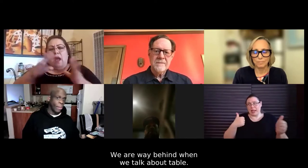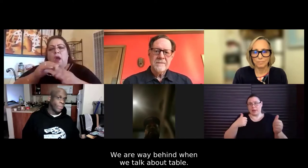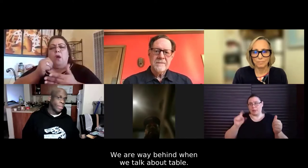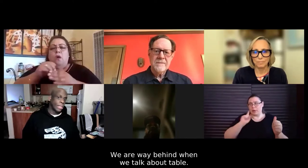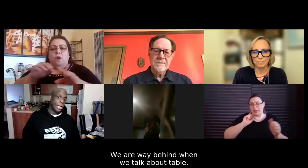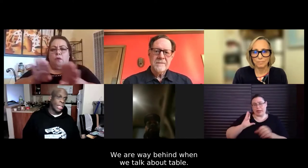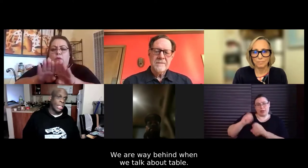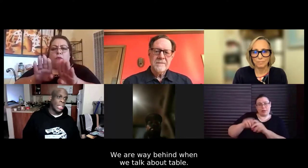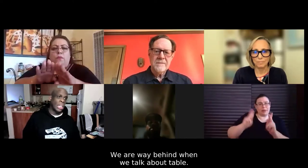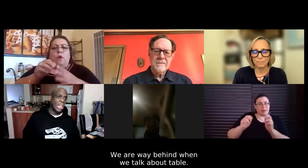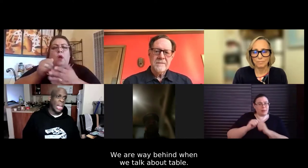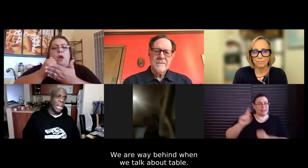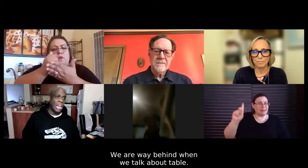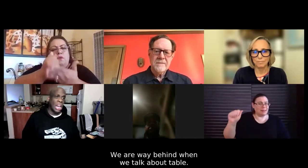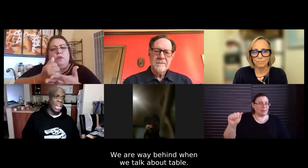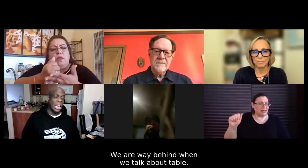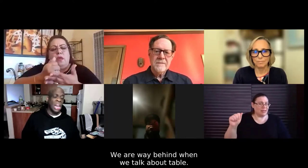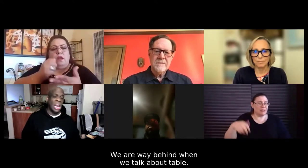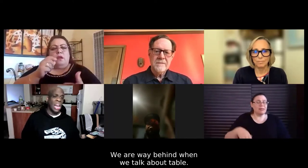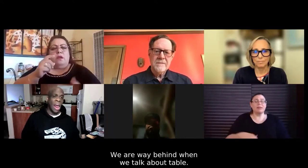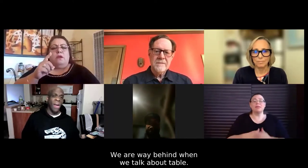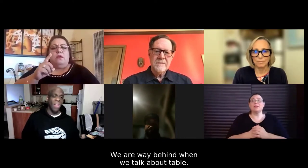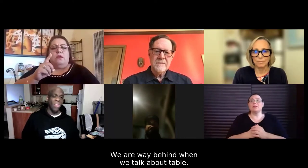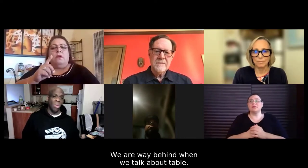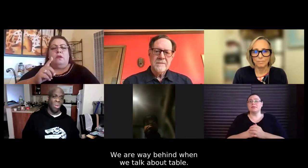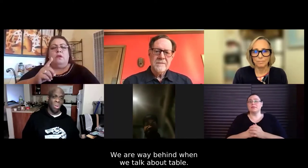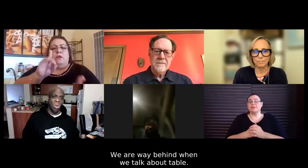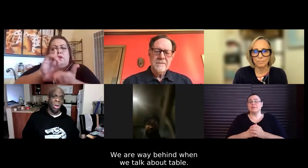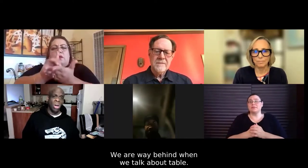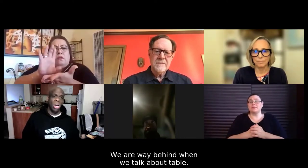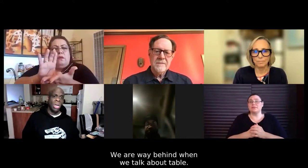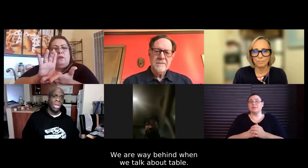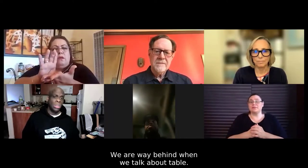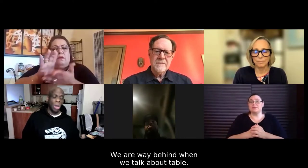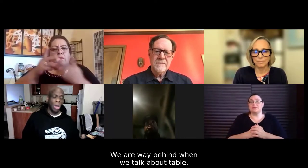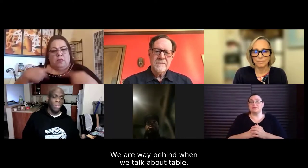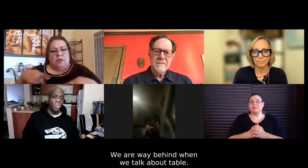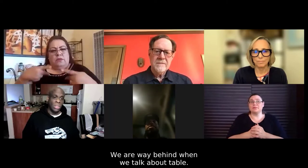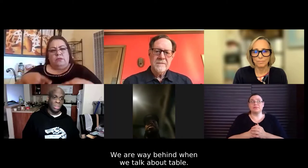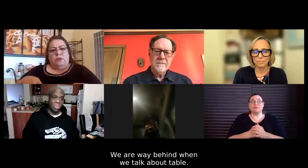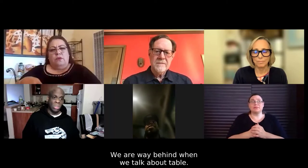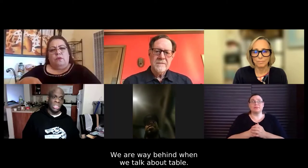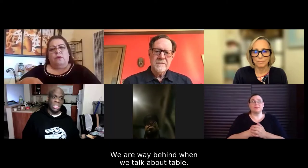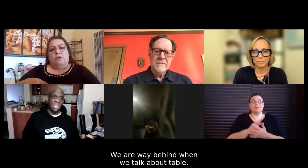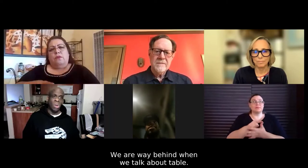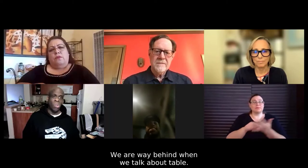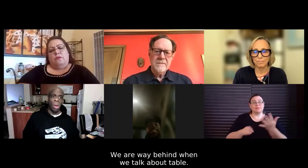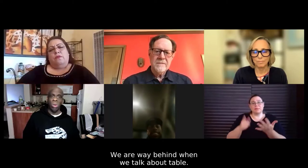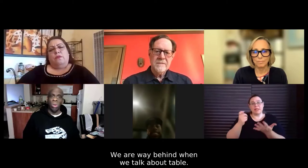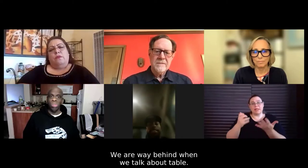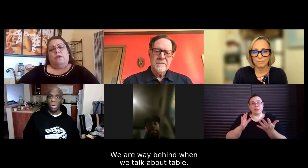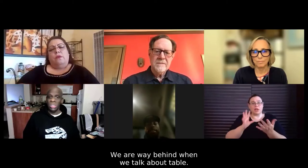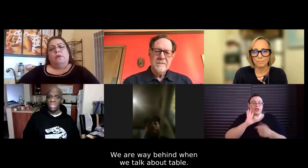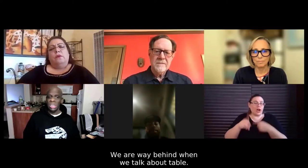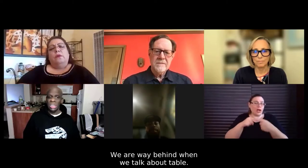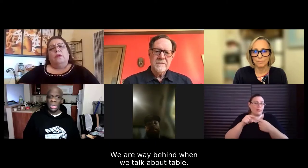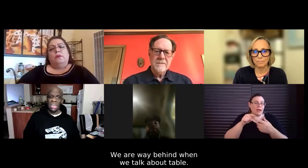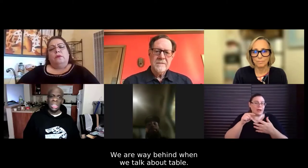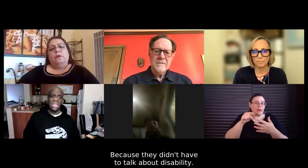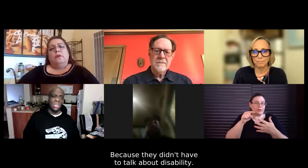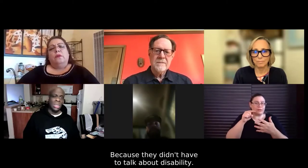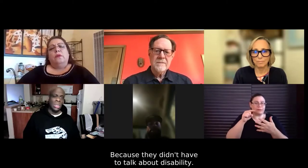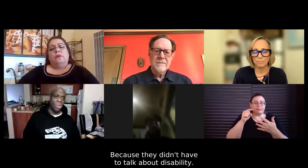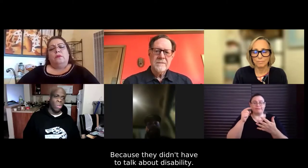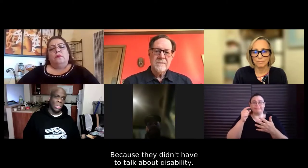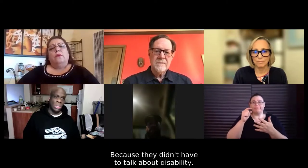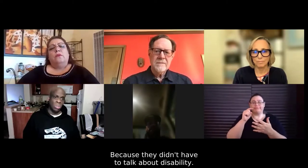Because they didn't have to talk about disability. Nobody was questioning him